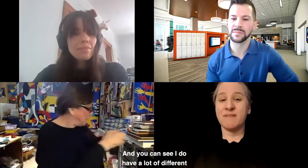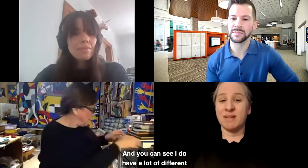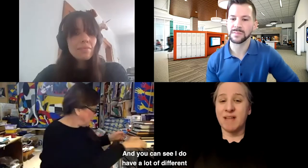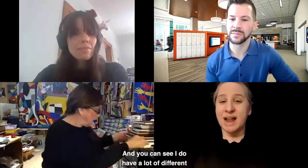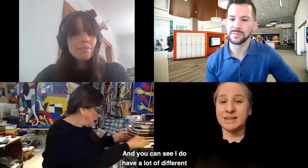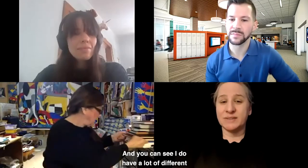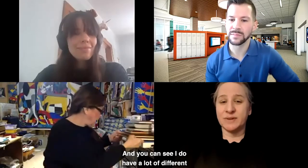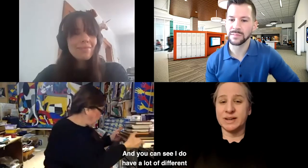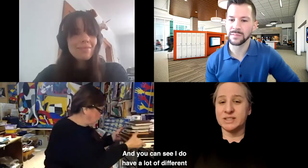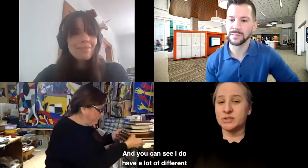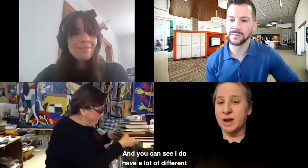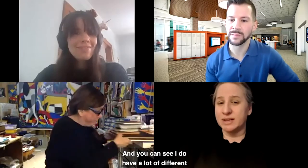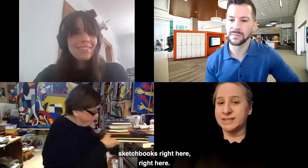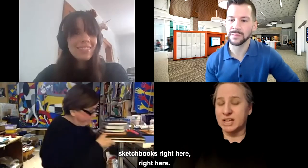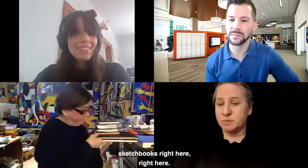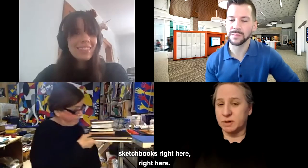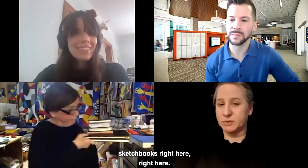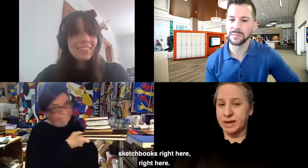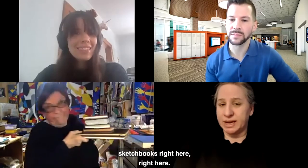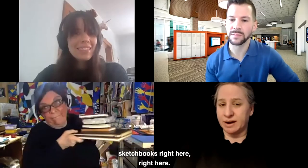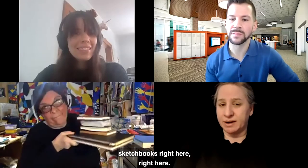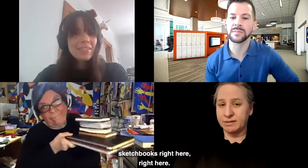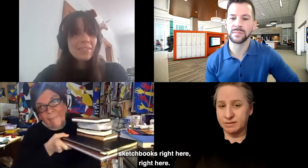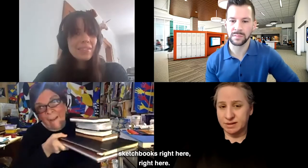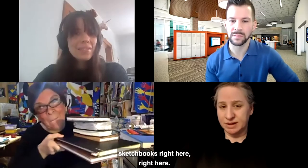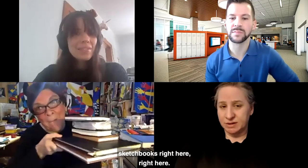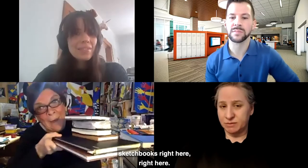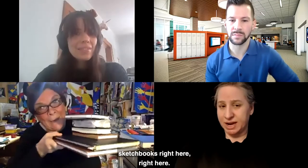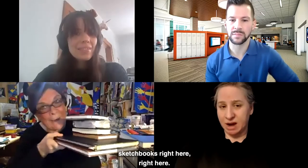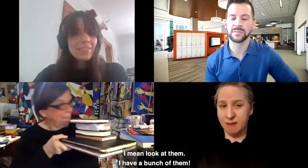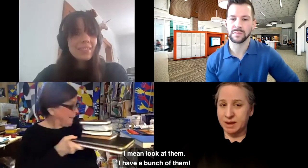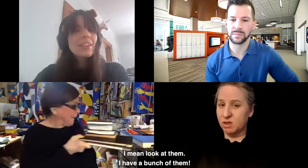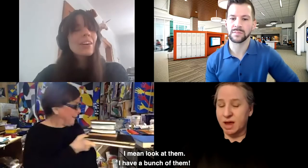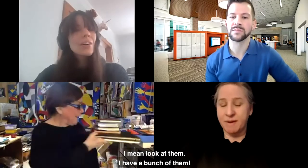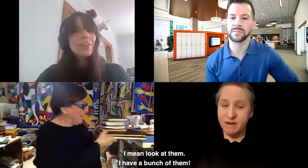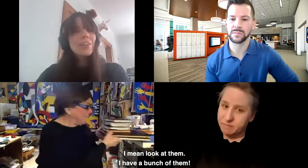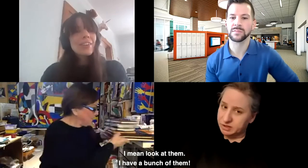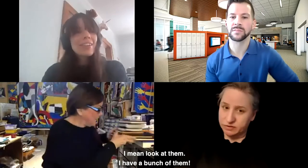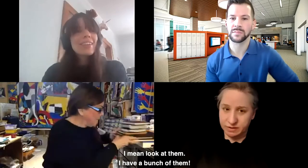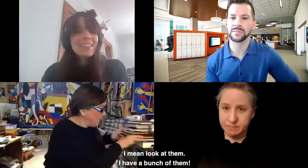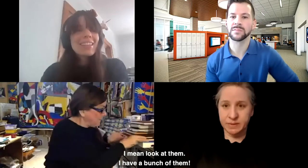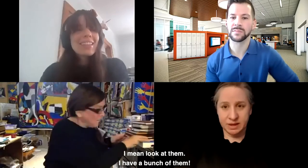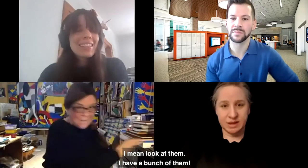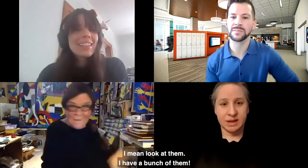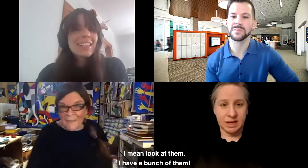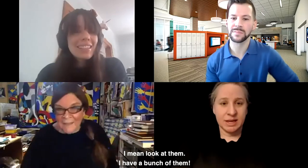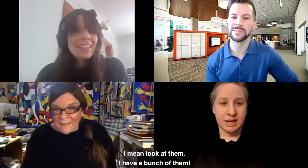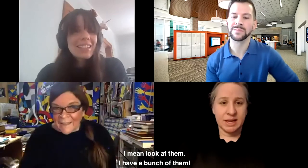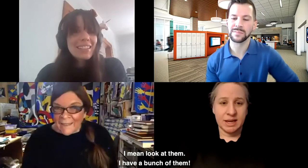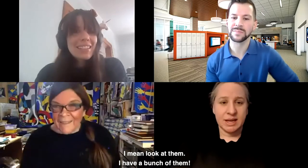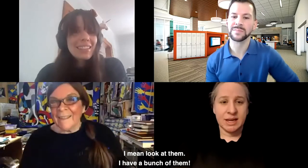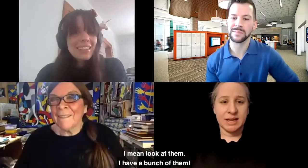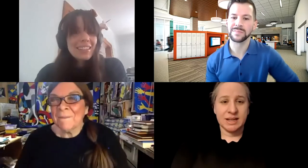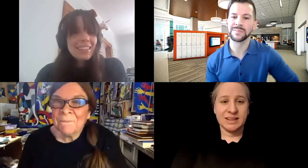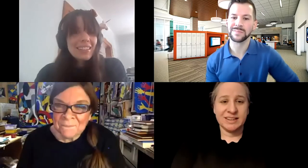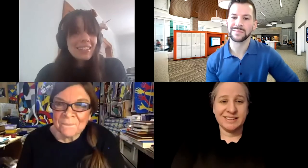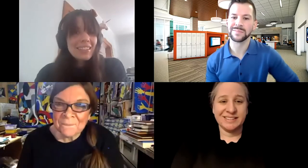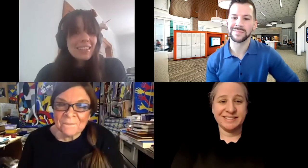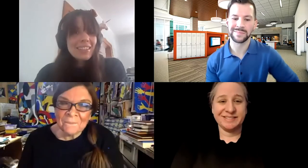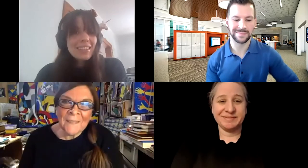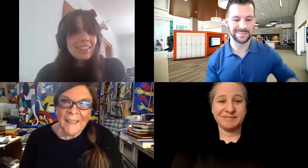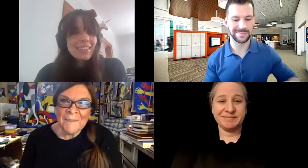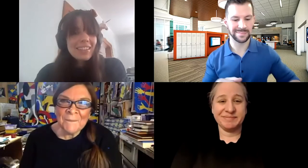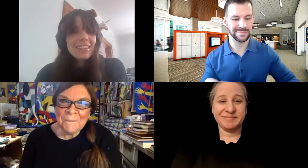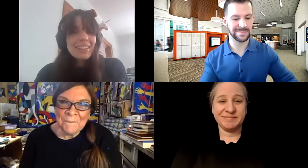do have a lot of different sketchbooks right here. Right here. I mean, look at them. have them. Nancy shows a tall stack of